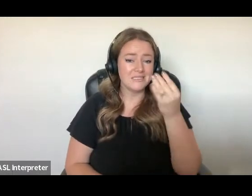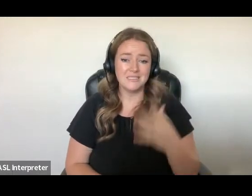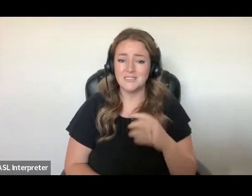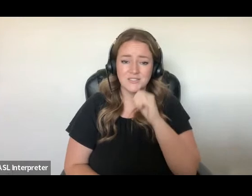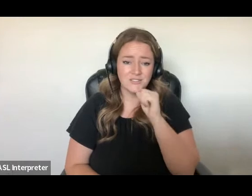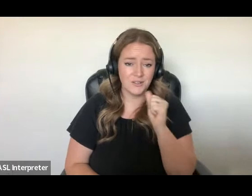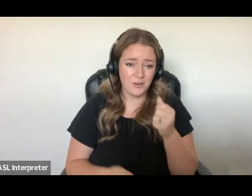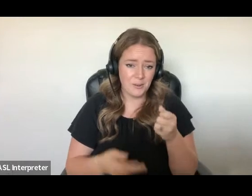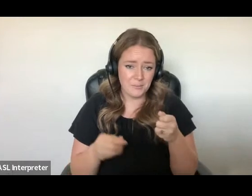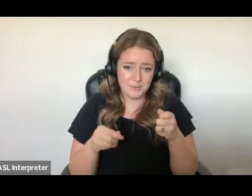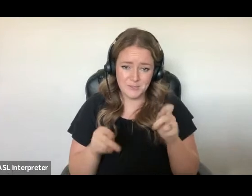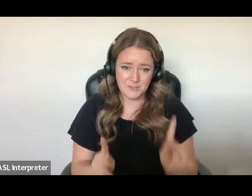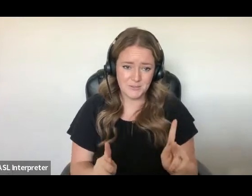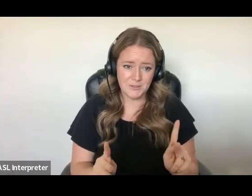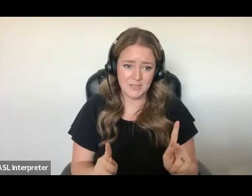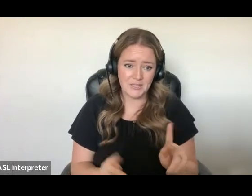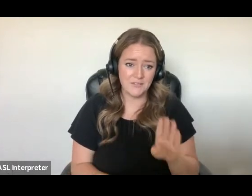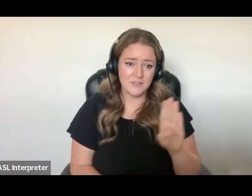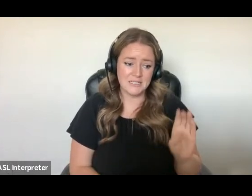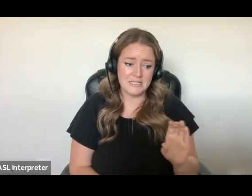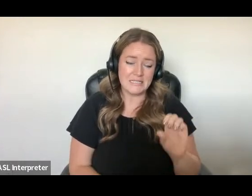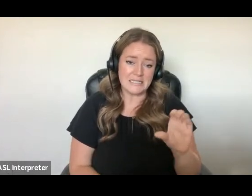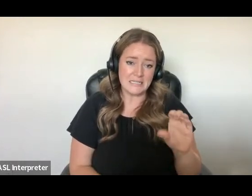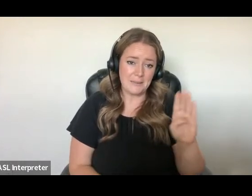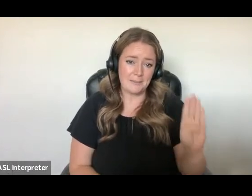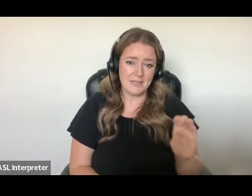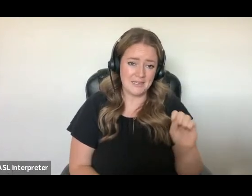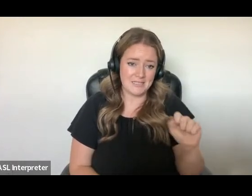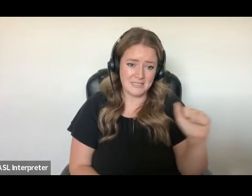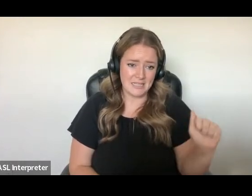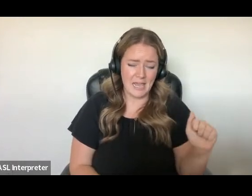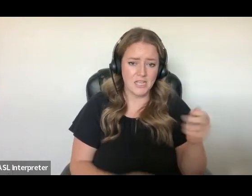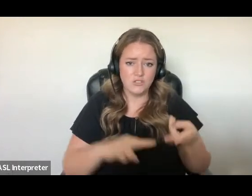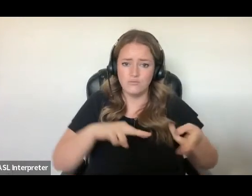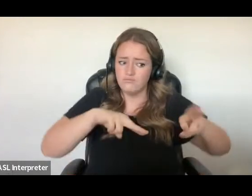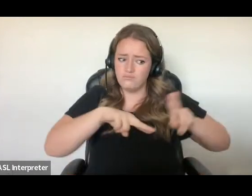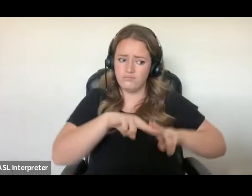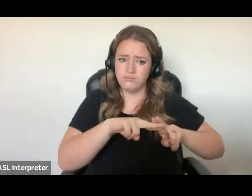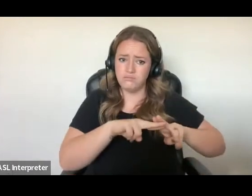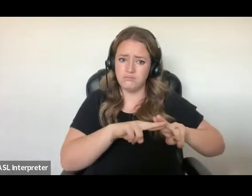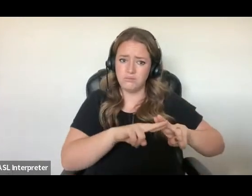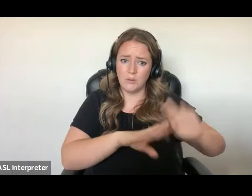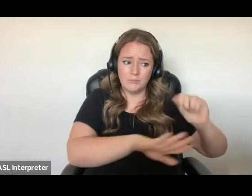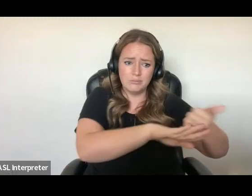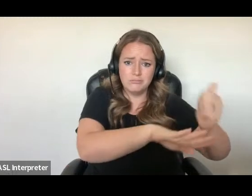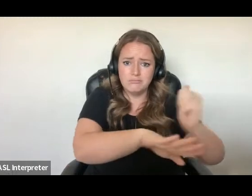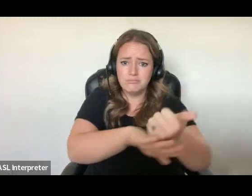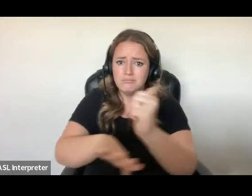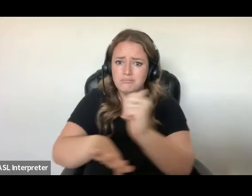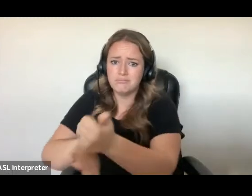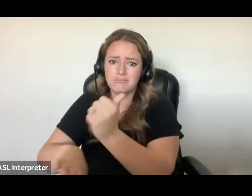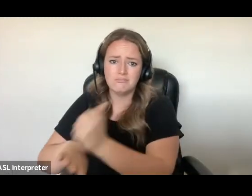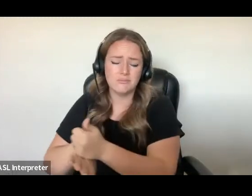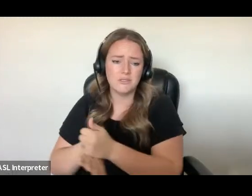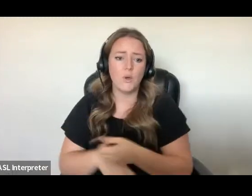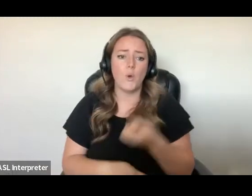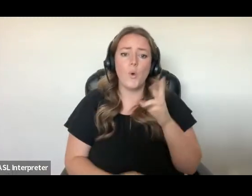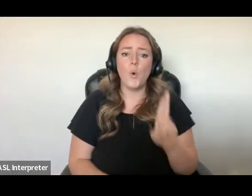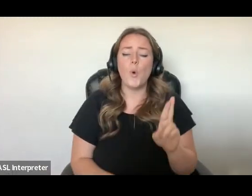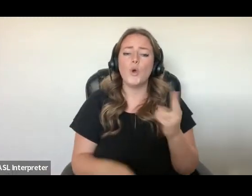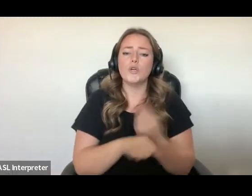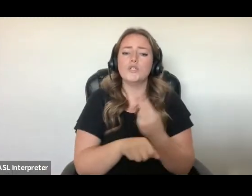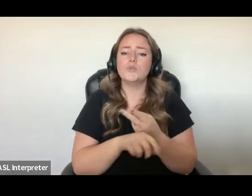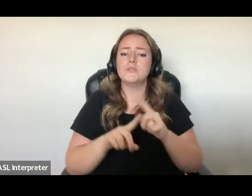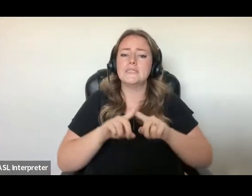CBSA to increase its number of immigration holding centers or to rely on restrictive detention alternatives, such as ankle monitors or